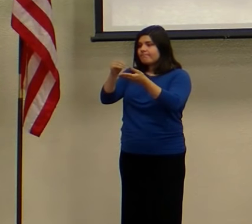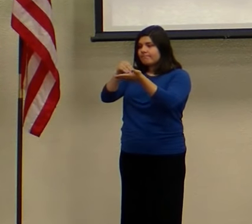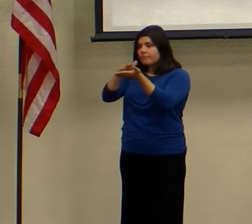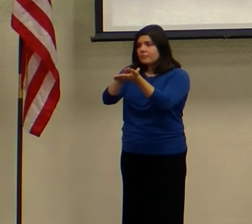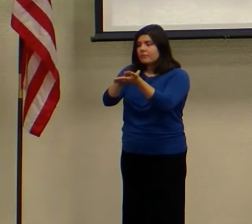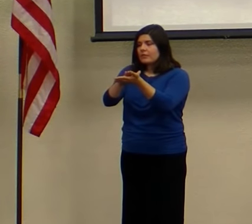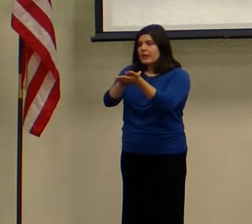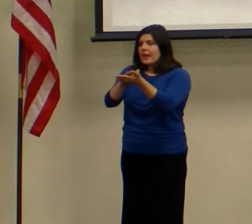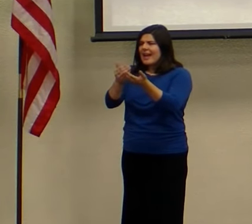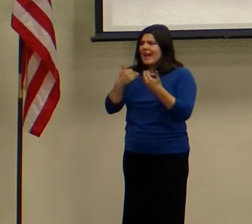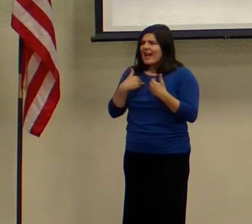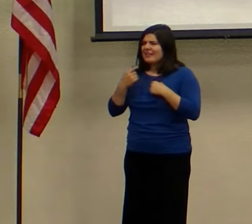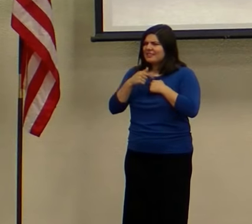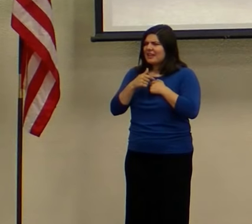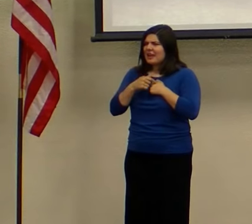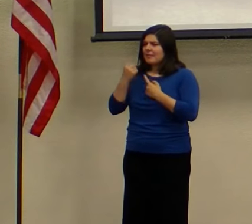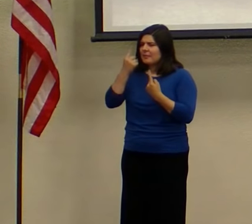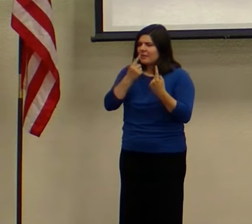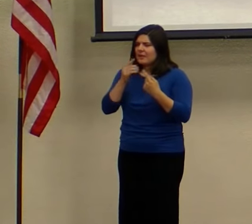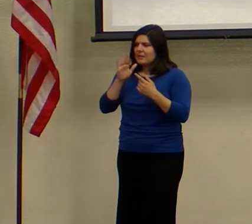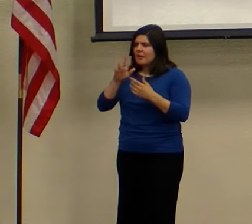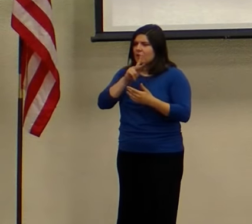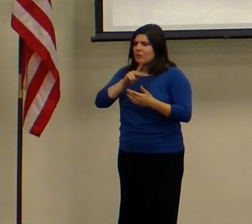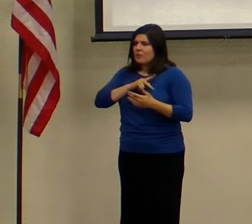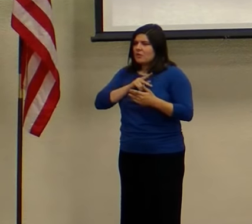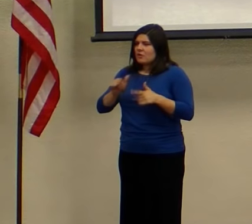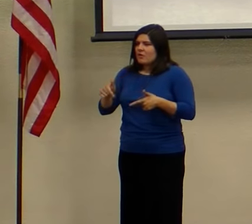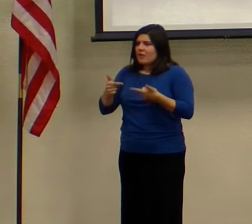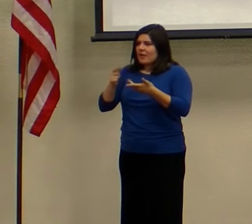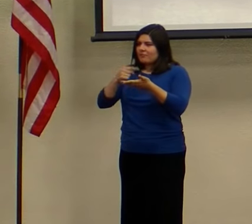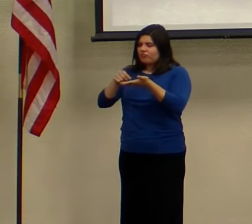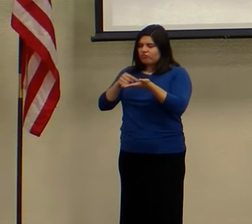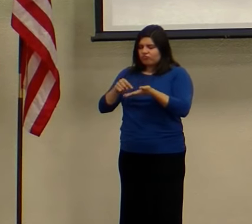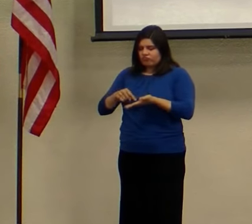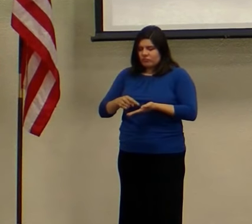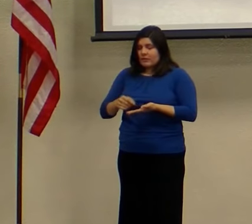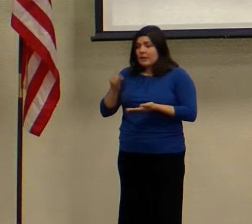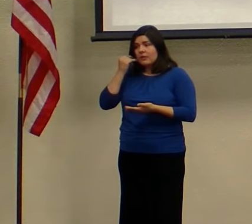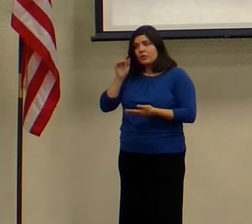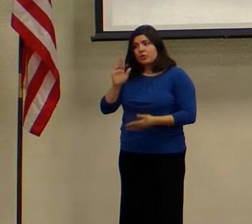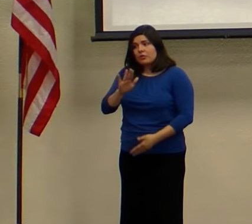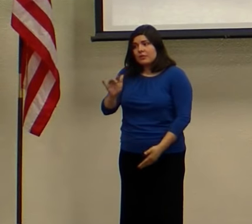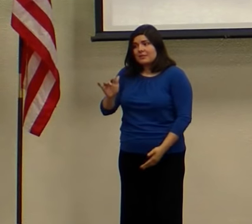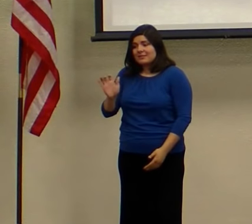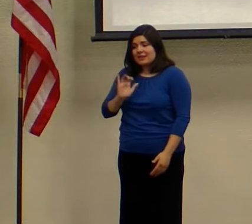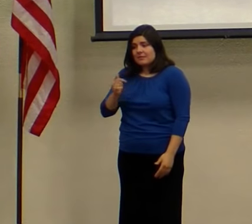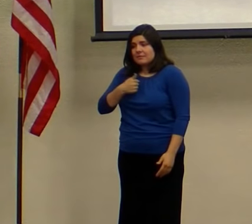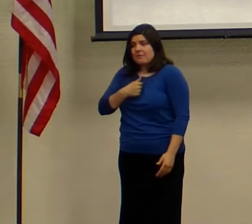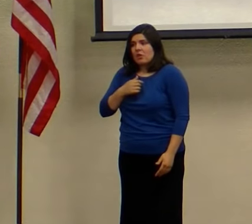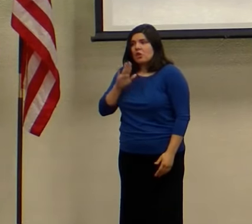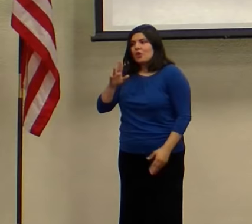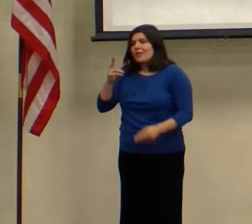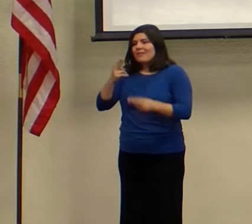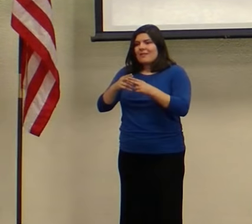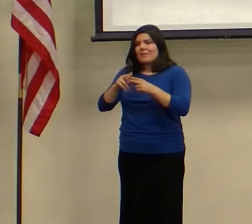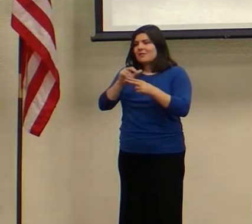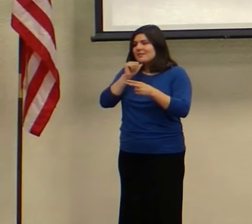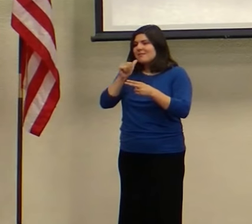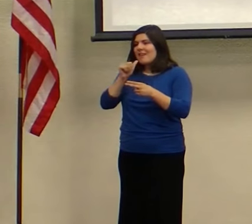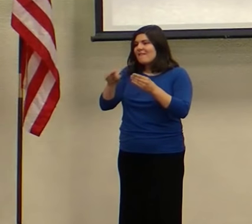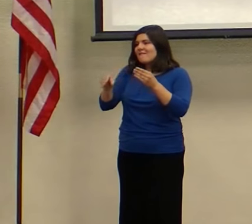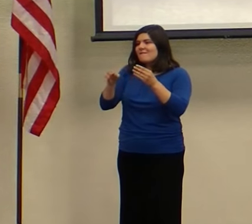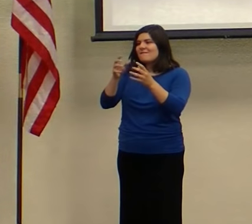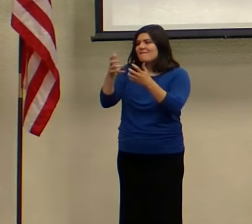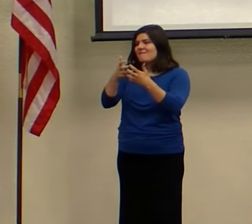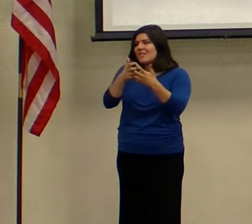Spend some time taking a personal inventory of your life. If you're like me, your name doesn't fit with everything that's on the screen.